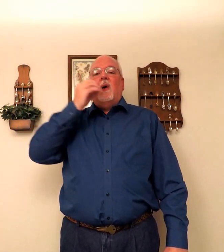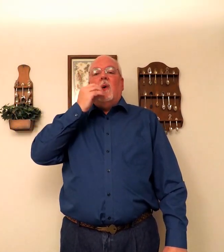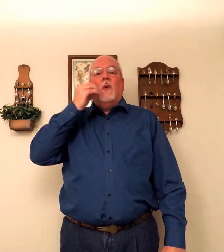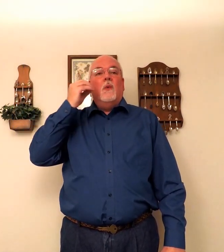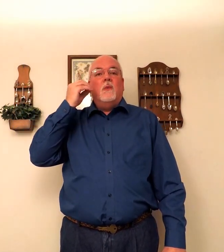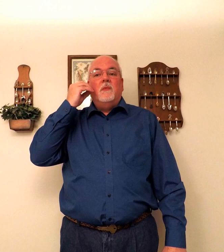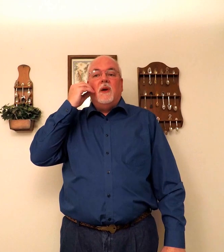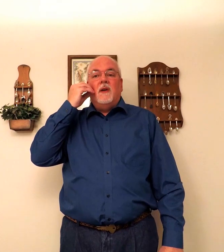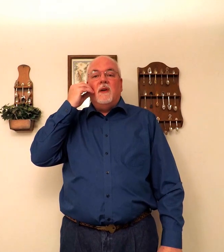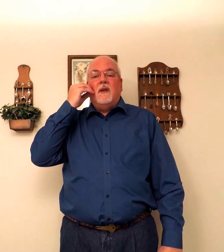home.